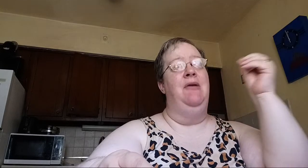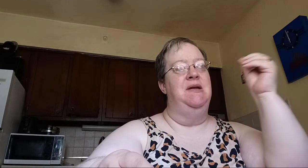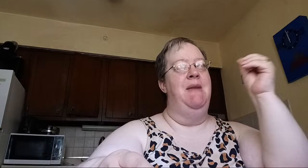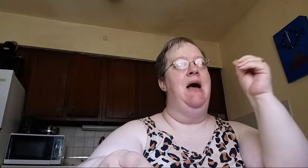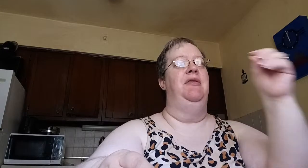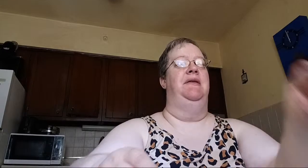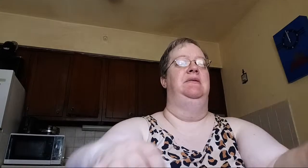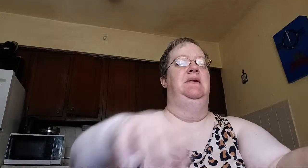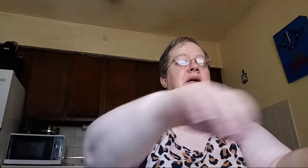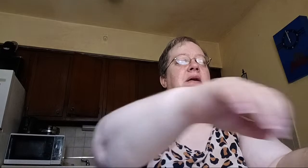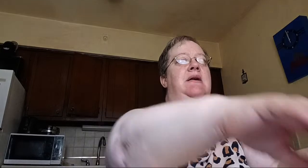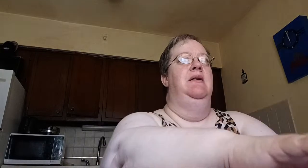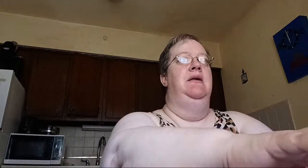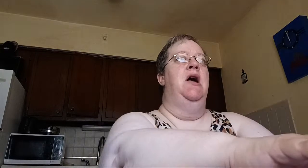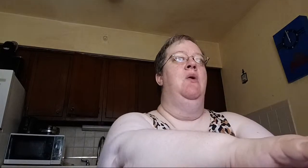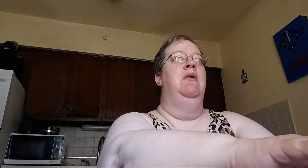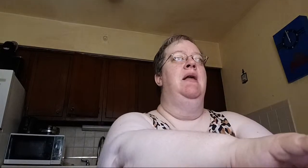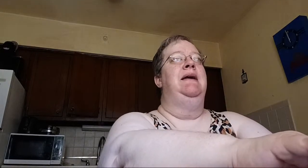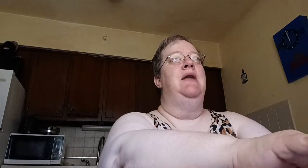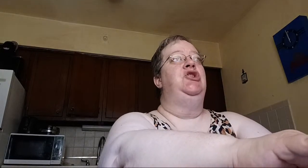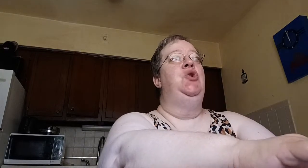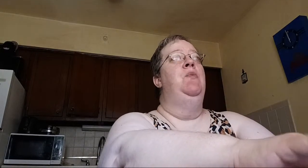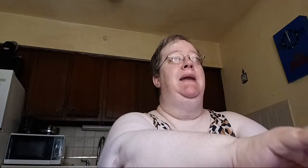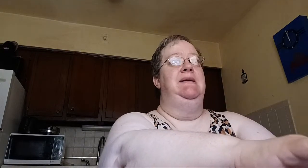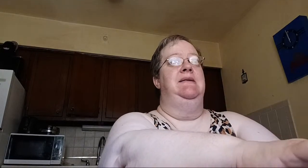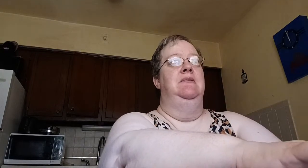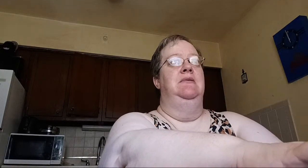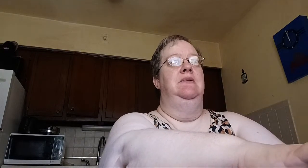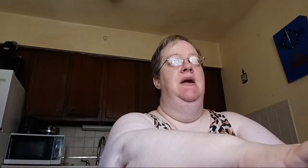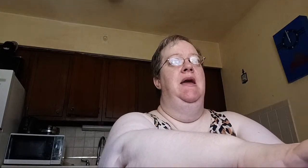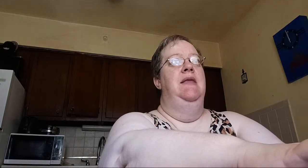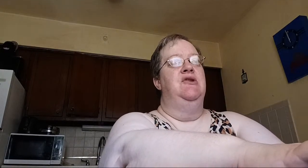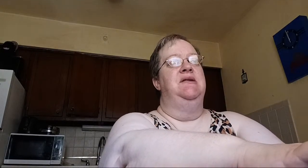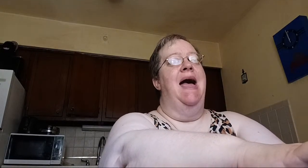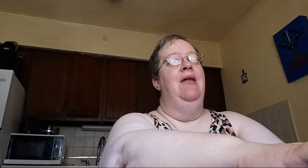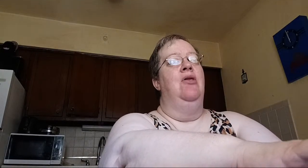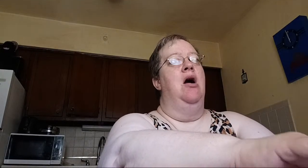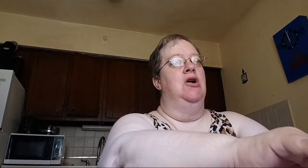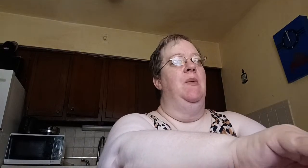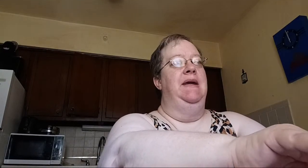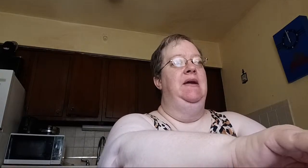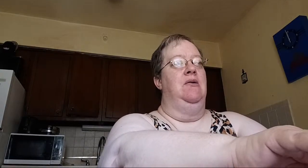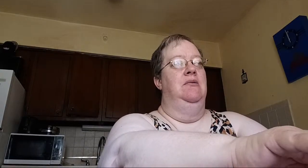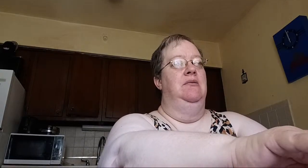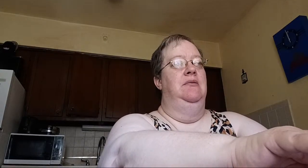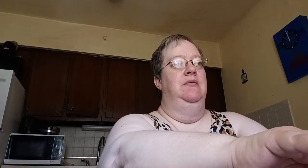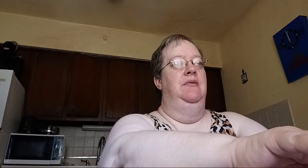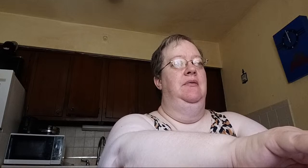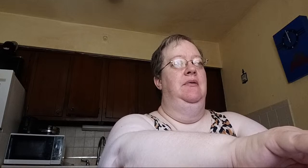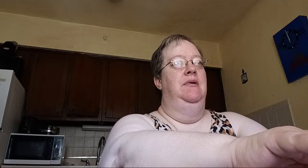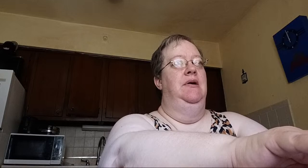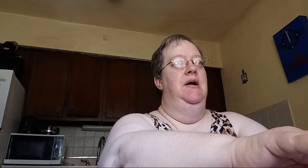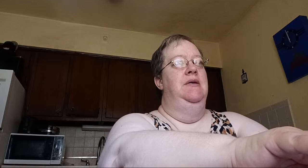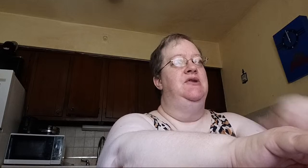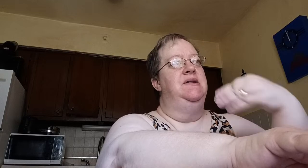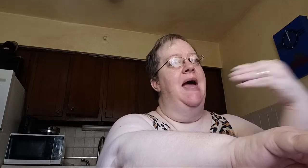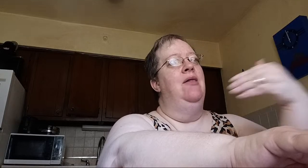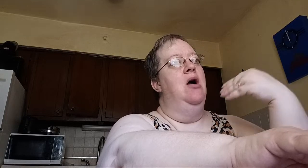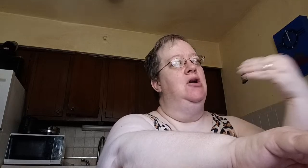to mouth, you know, like, like, two buddies. There's a dialogue going here. There's a dialogue going